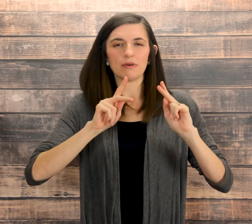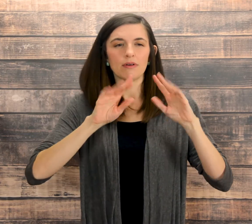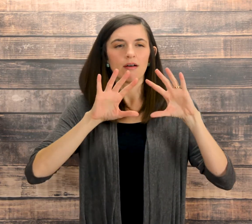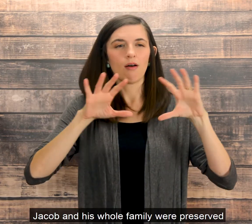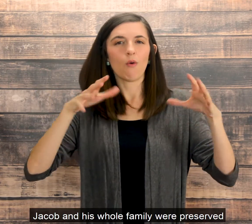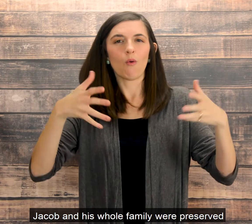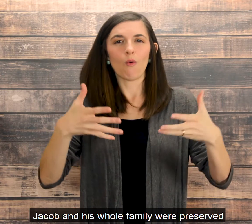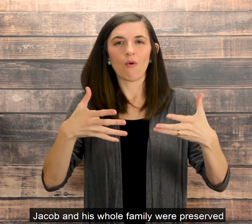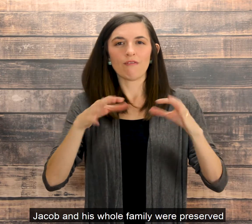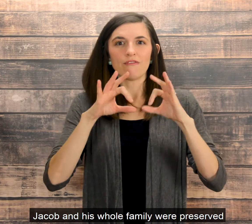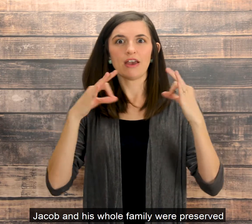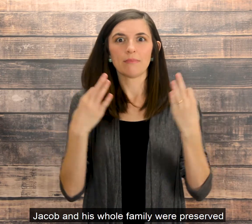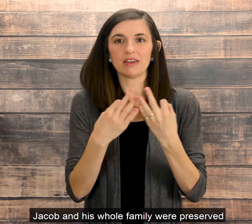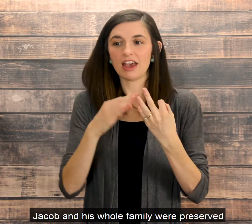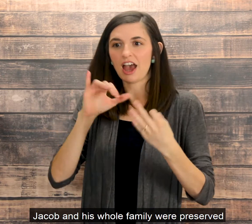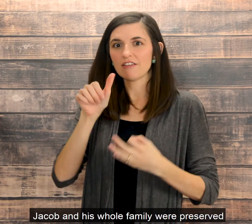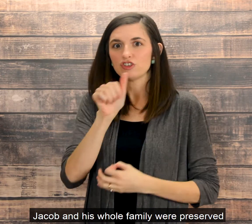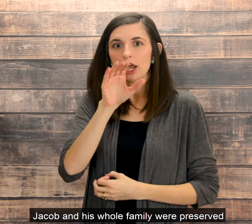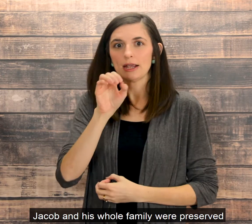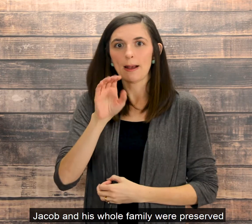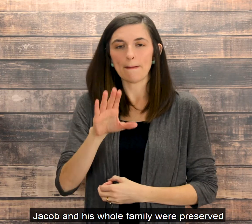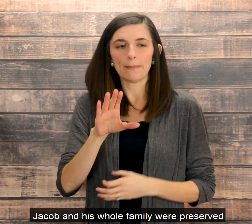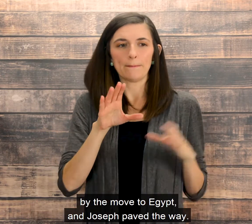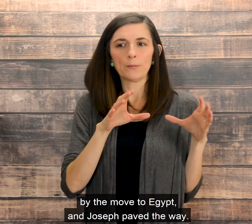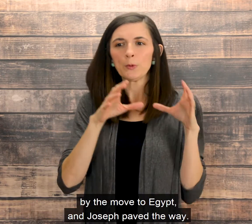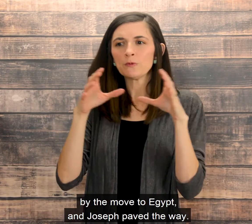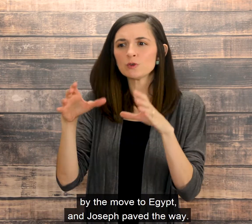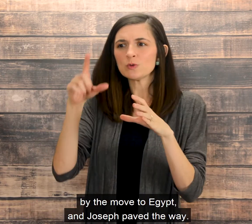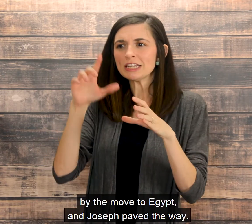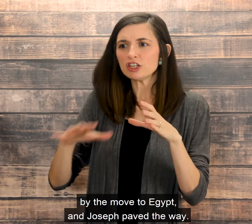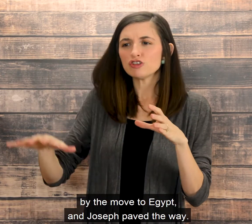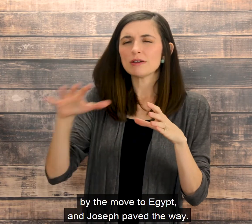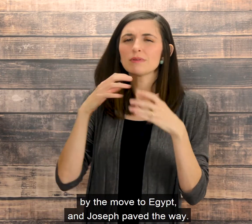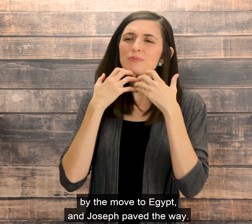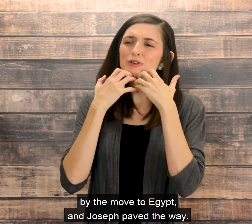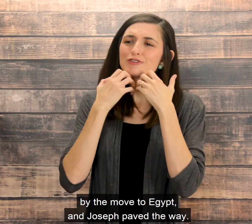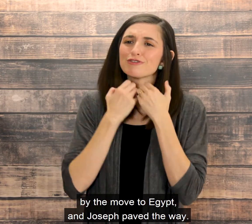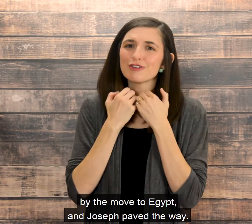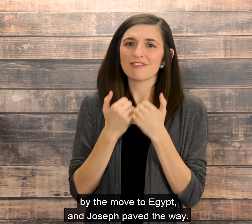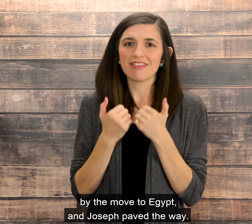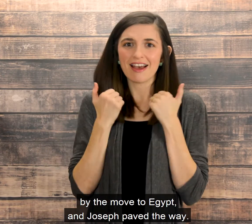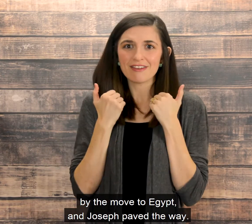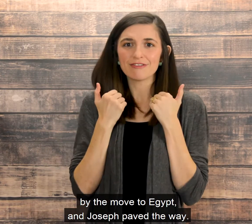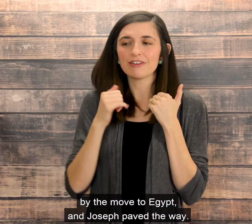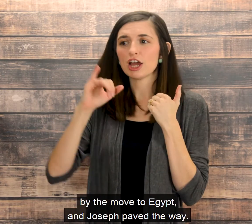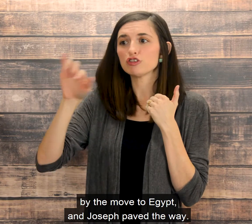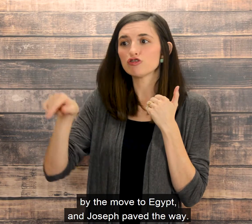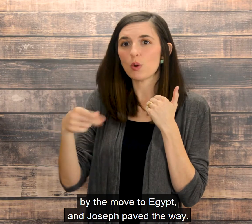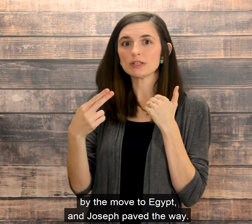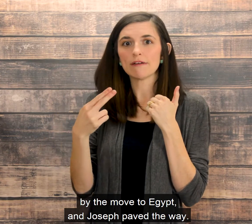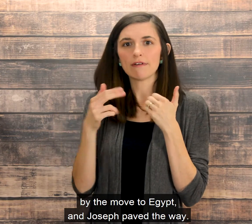Jacob and his whole family were preserved by the move to Egypt, and Joseph paved the way.